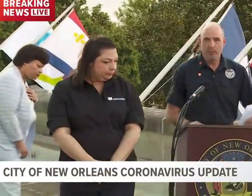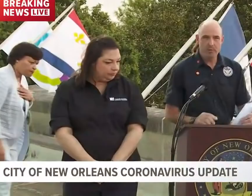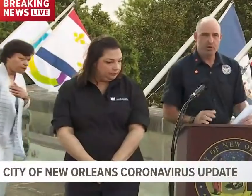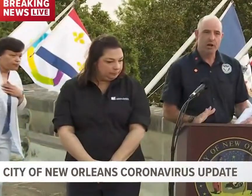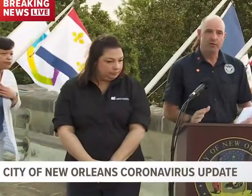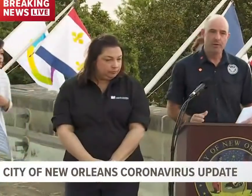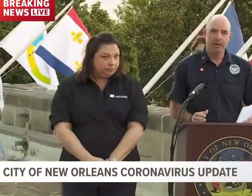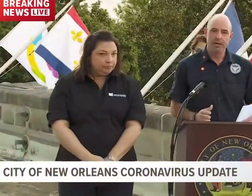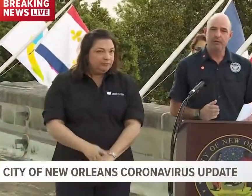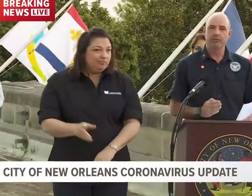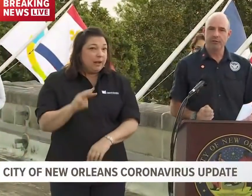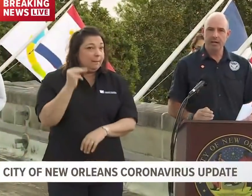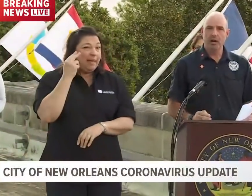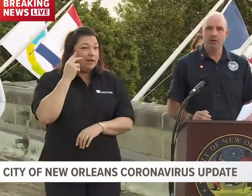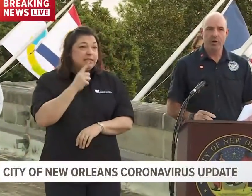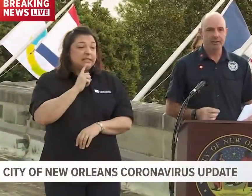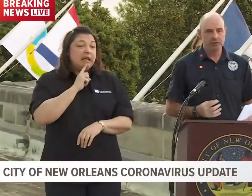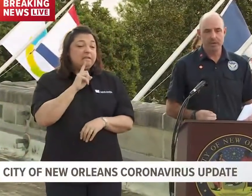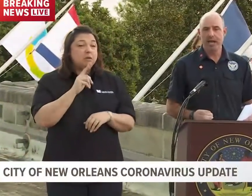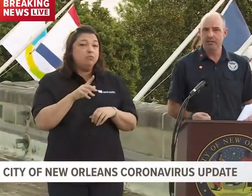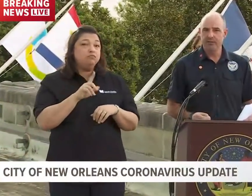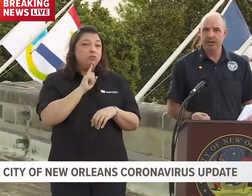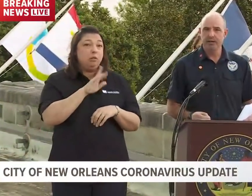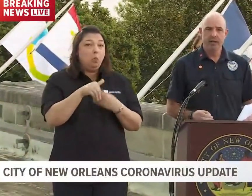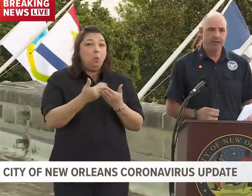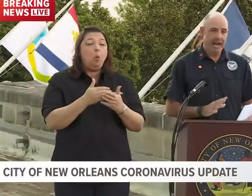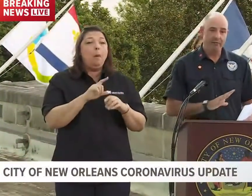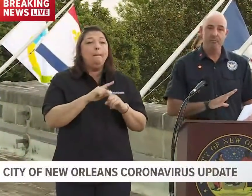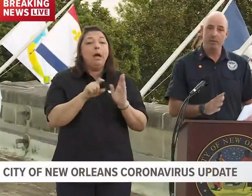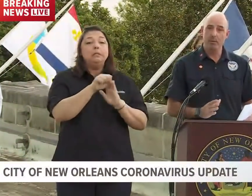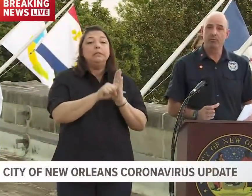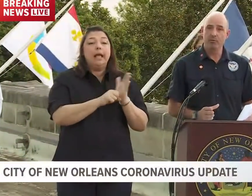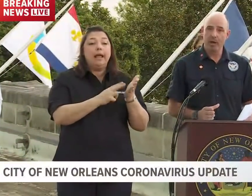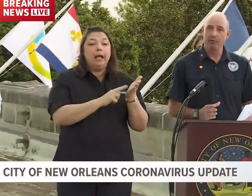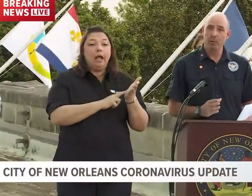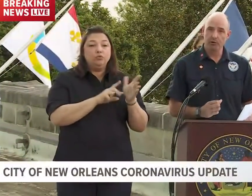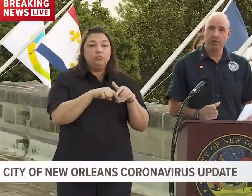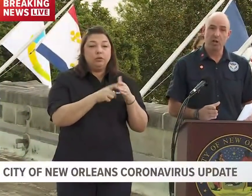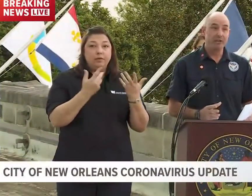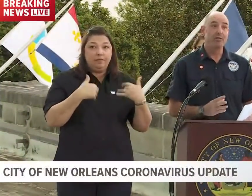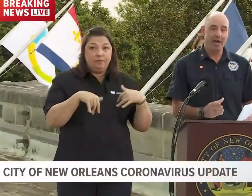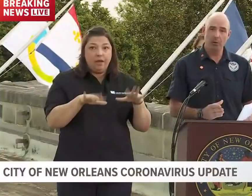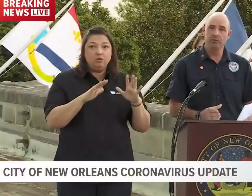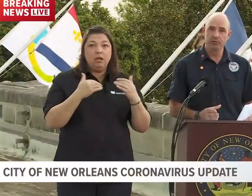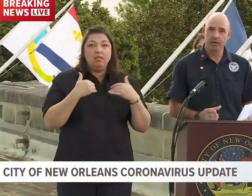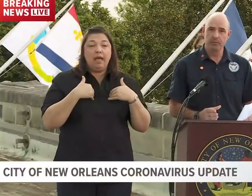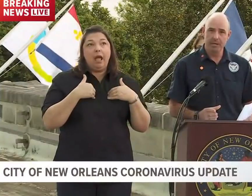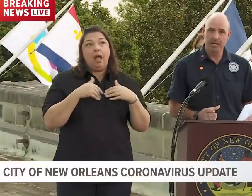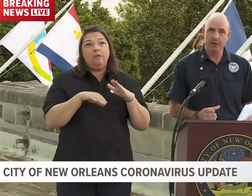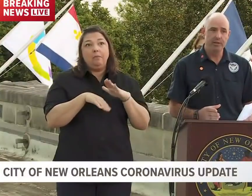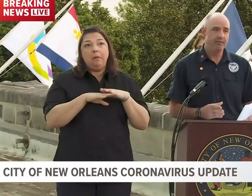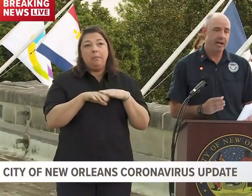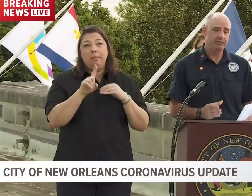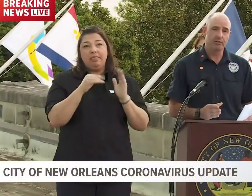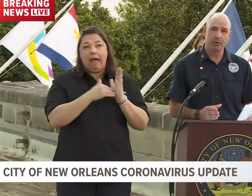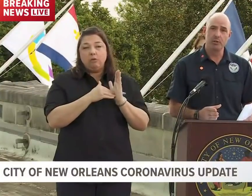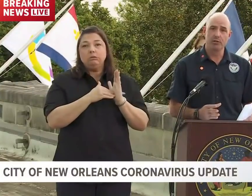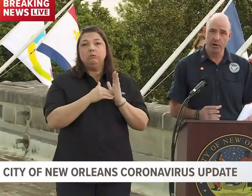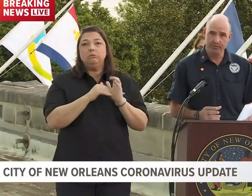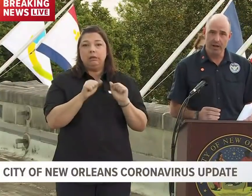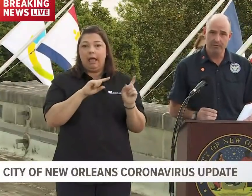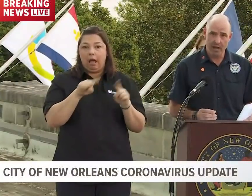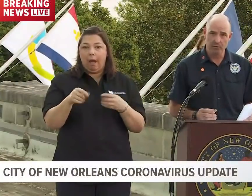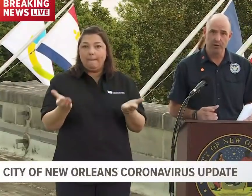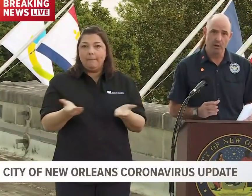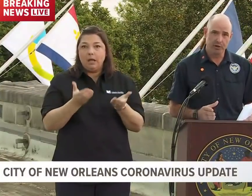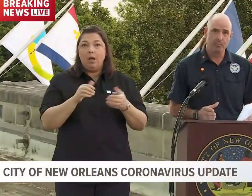Mayor pretty much covered it, but it is a state contract that's been activated. They have minimums of amount of personnel in the thousands that can be here and they have access up to